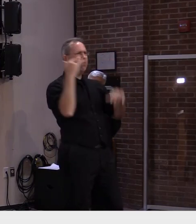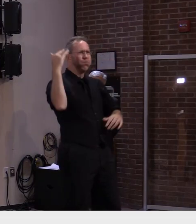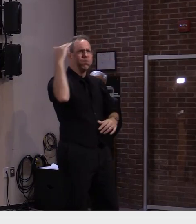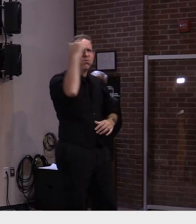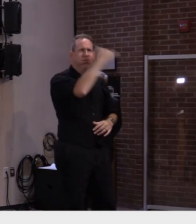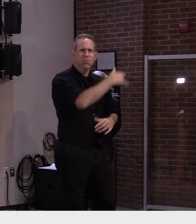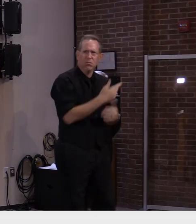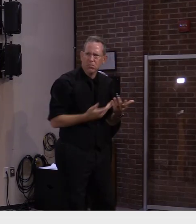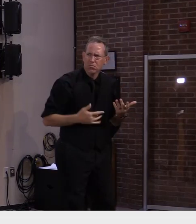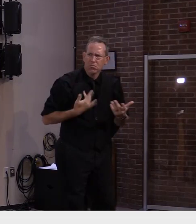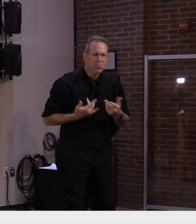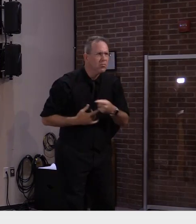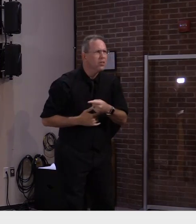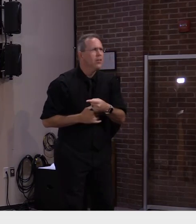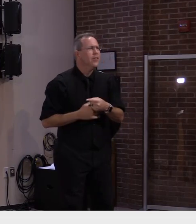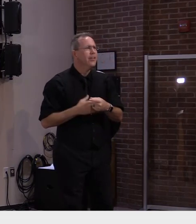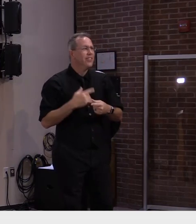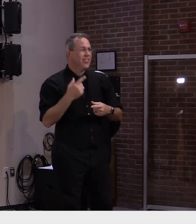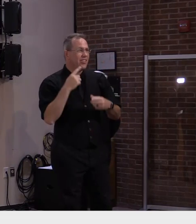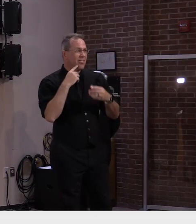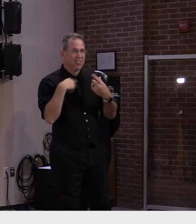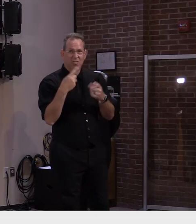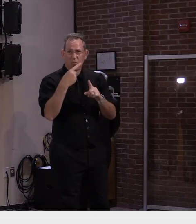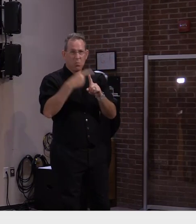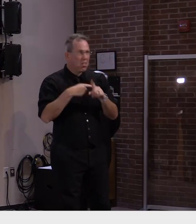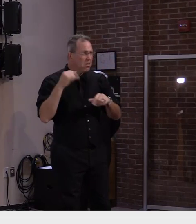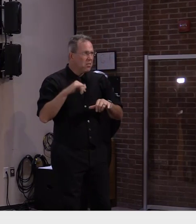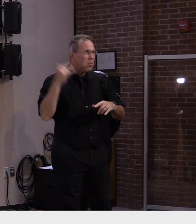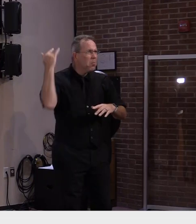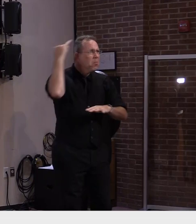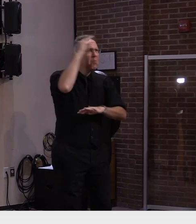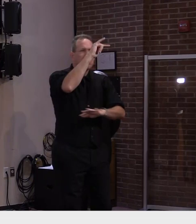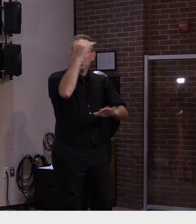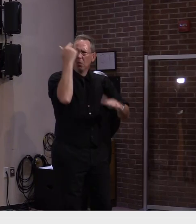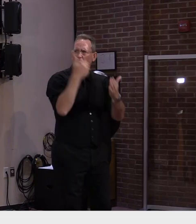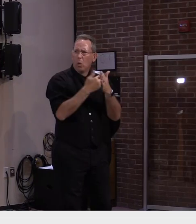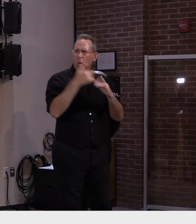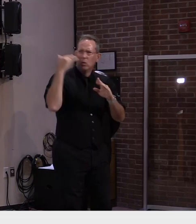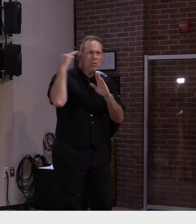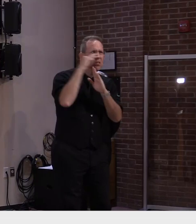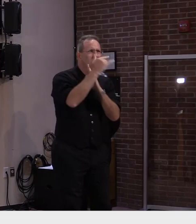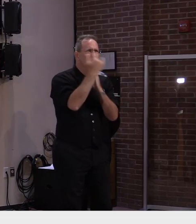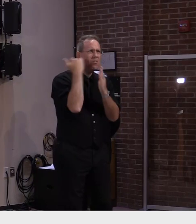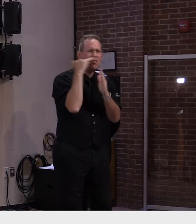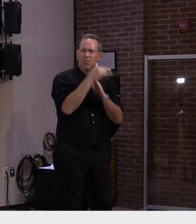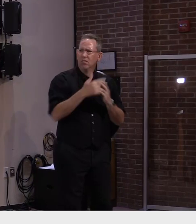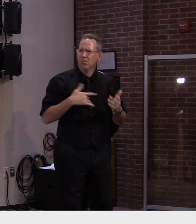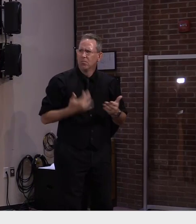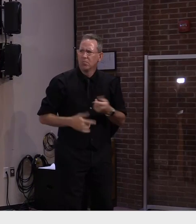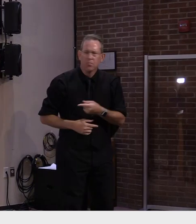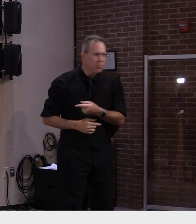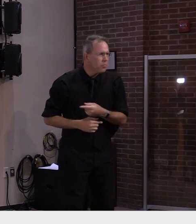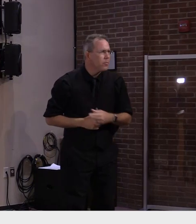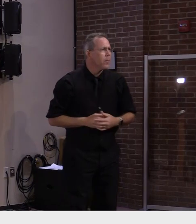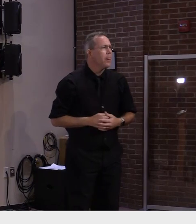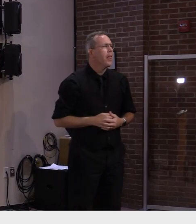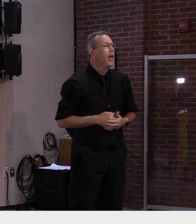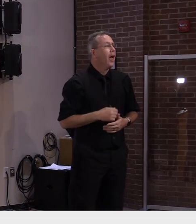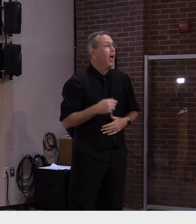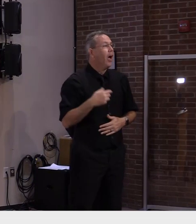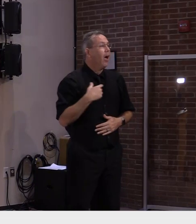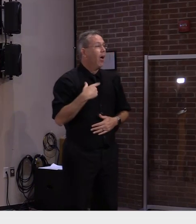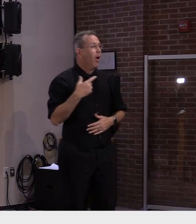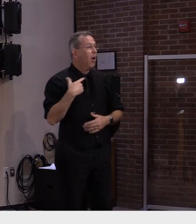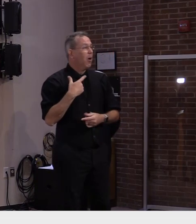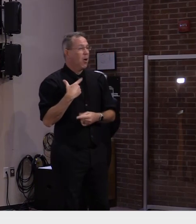Does anybody in the administration know anything about that? Yeah, this is the first I've heard of it, Tom. And I live right here in central Vermont, and I have not seen or heard them.